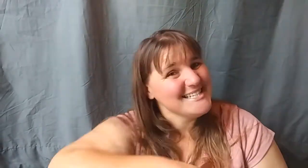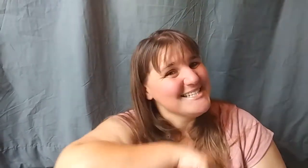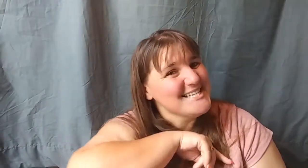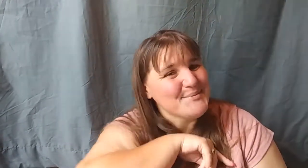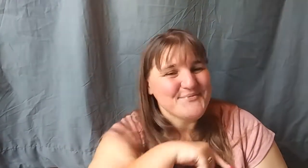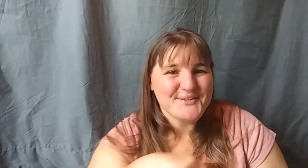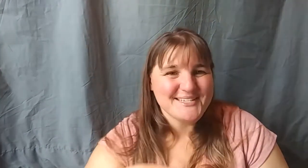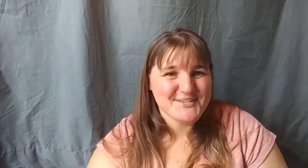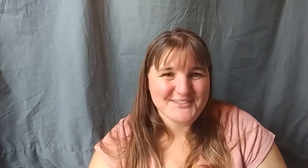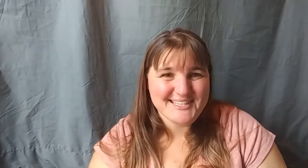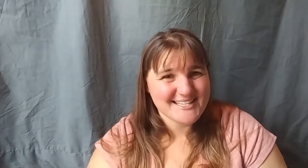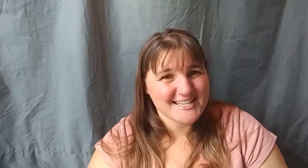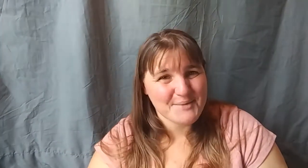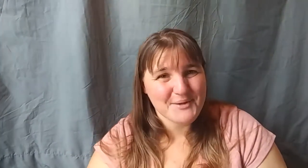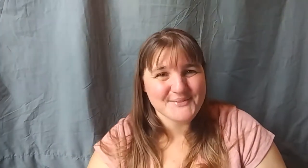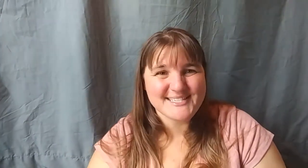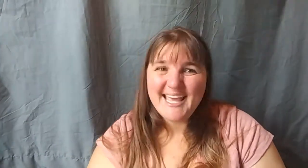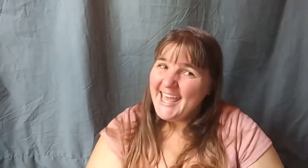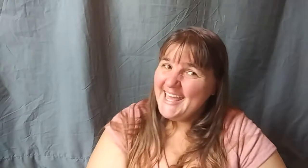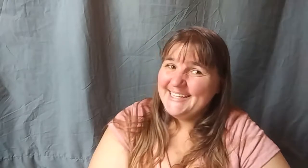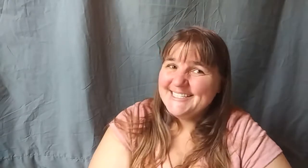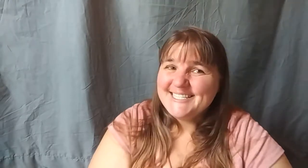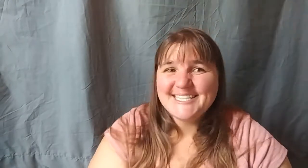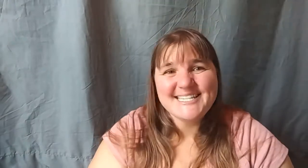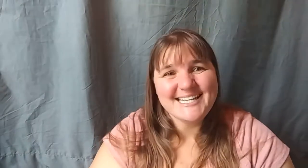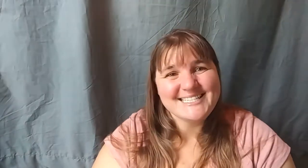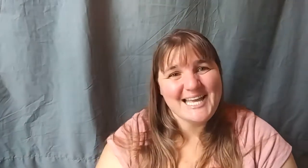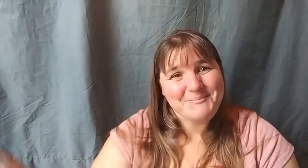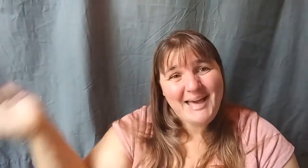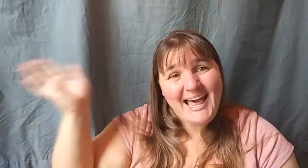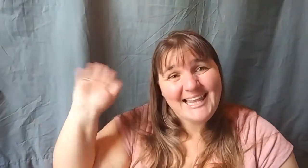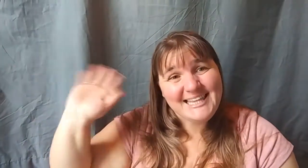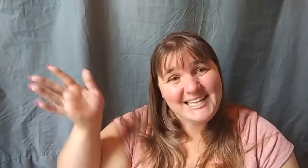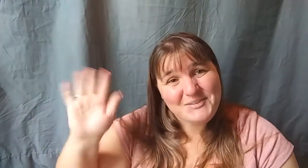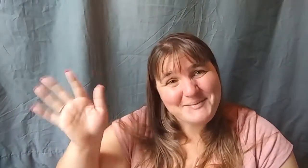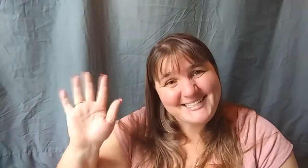of all the different things that I post. And until the next time. Lovey bunches!